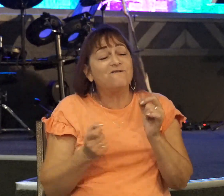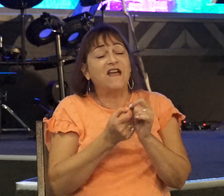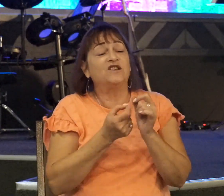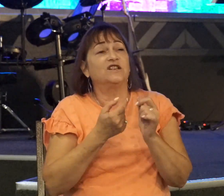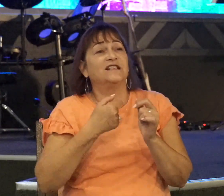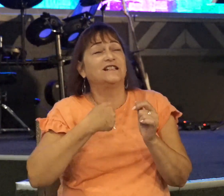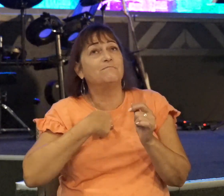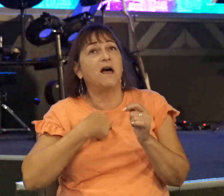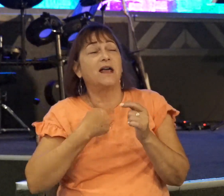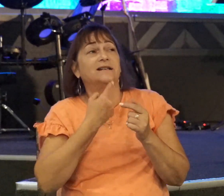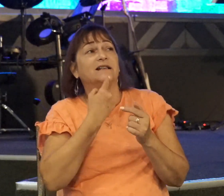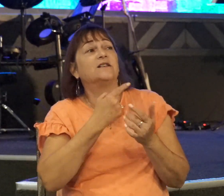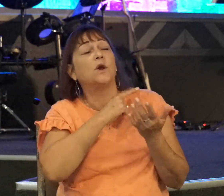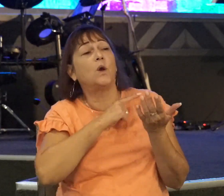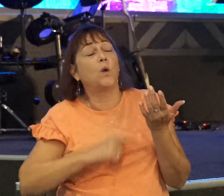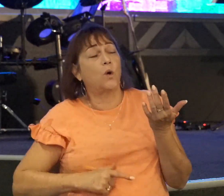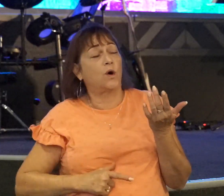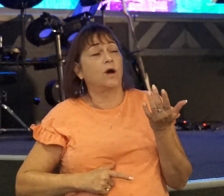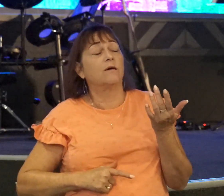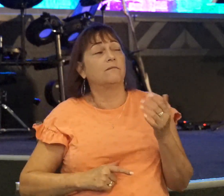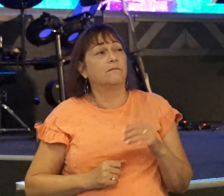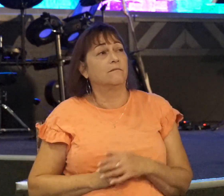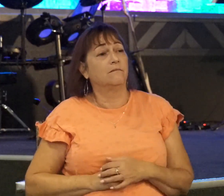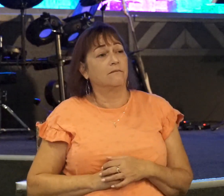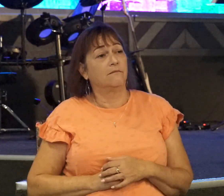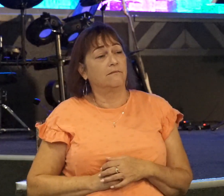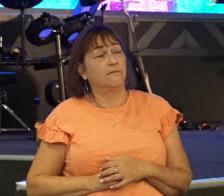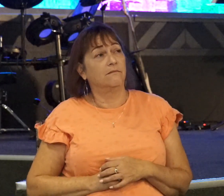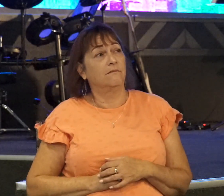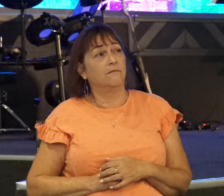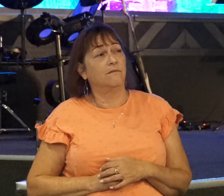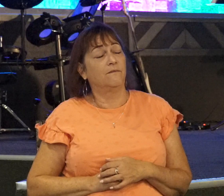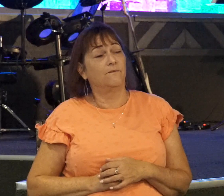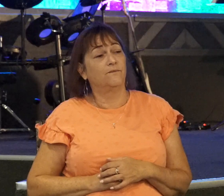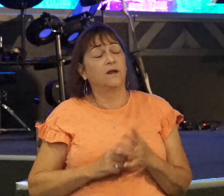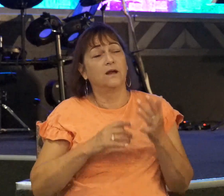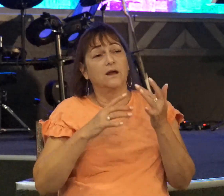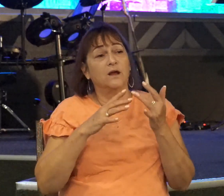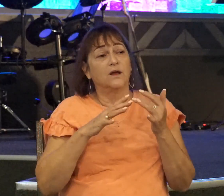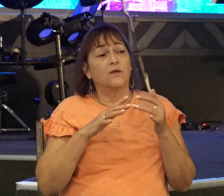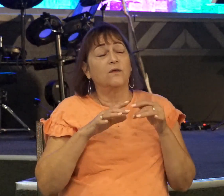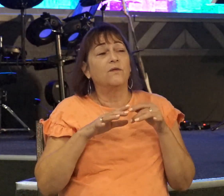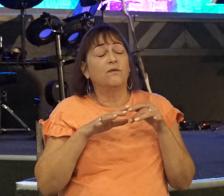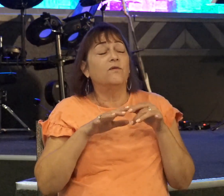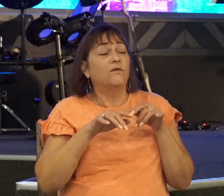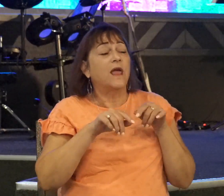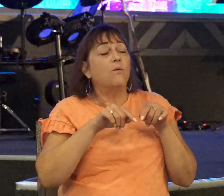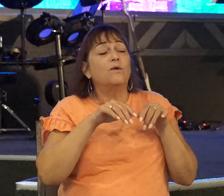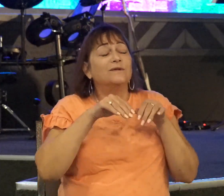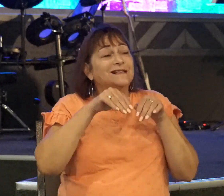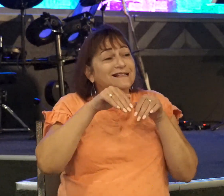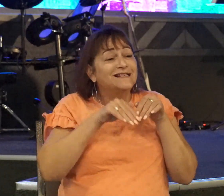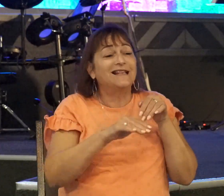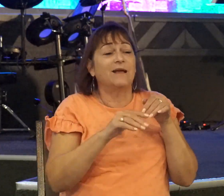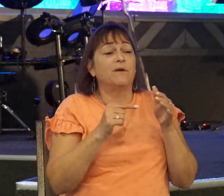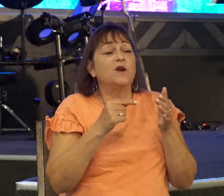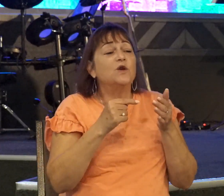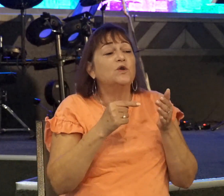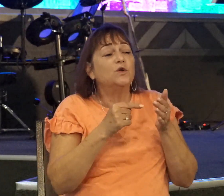and recompense. Their foot shall slip in due time. For the day of their calamity is at